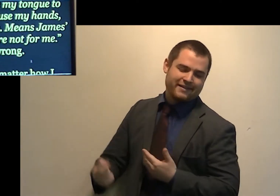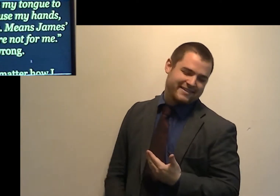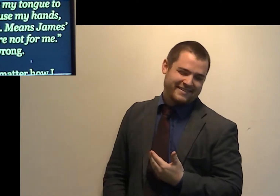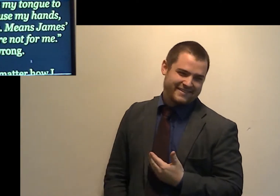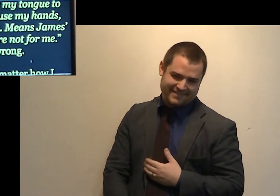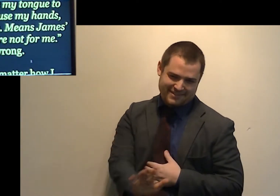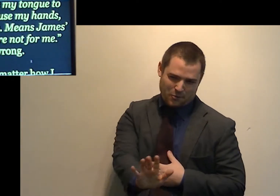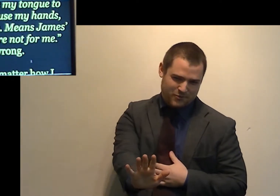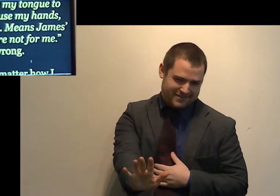is wrong.